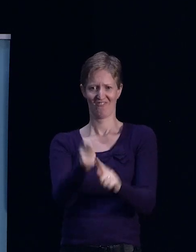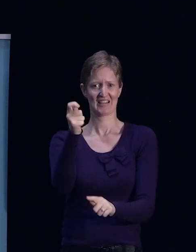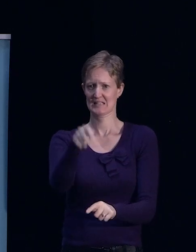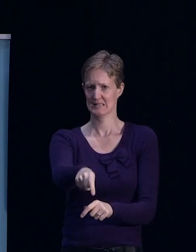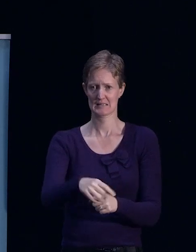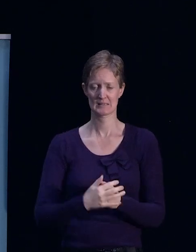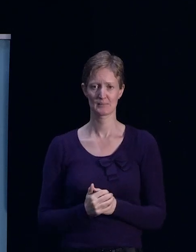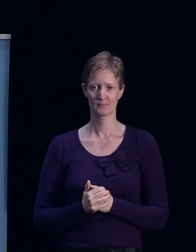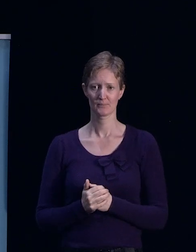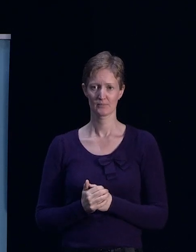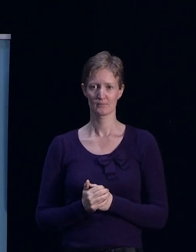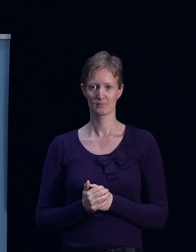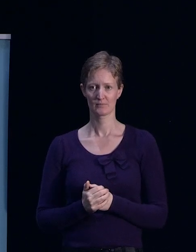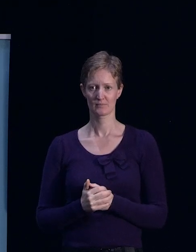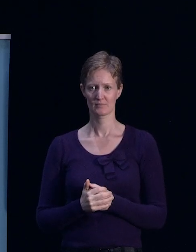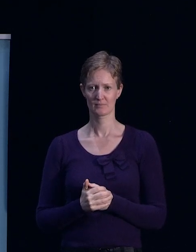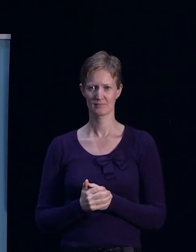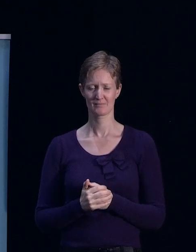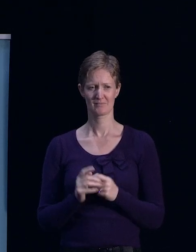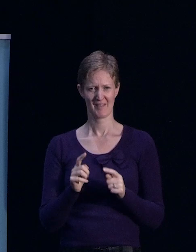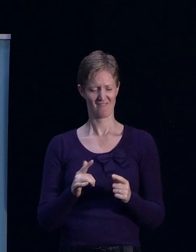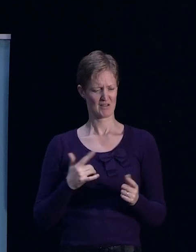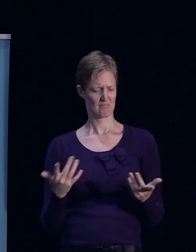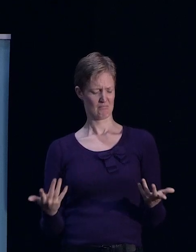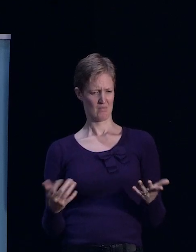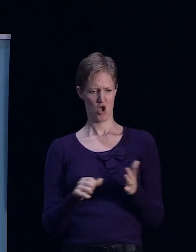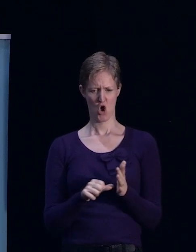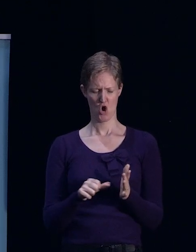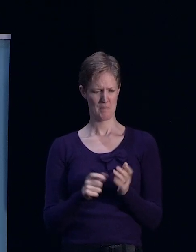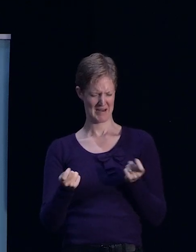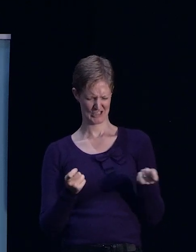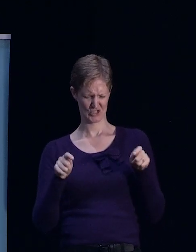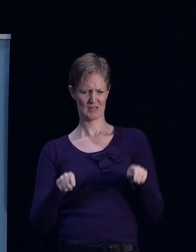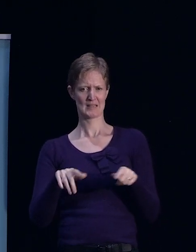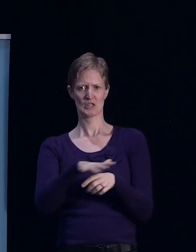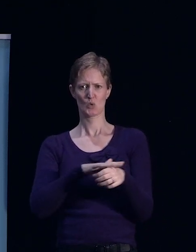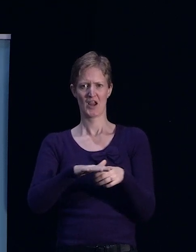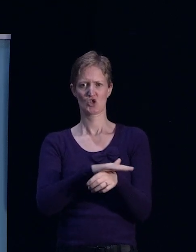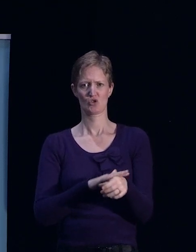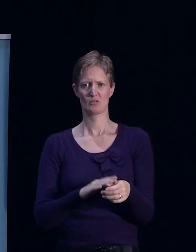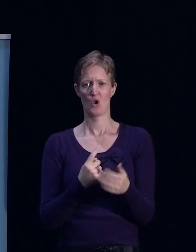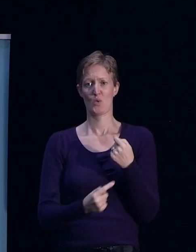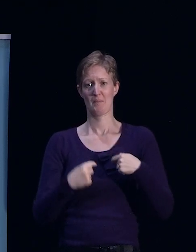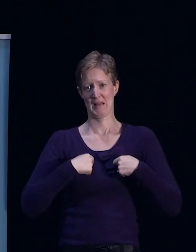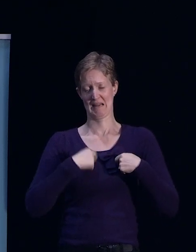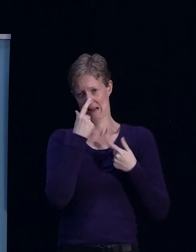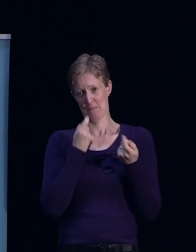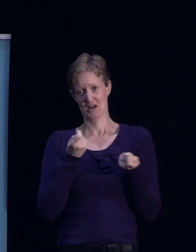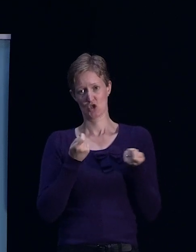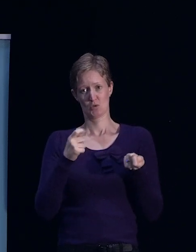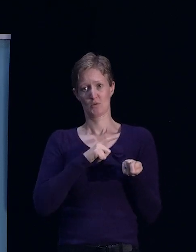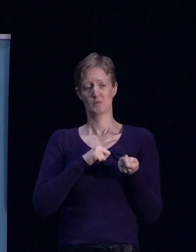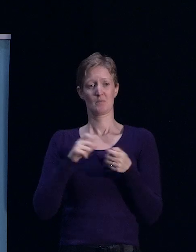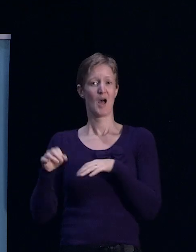yeah, that's kind of hard for us to cope with. And there's only me, really, because my husband's got early